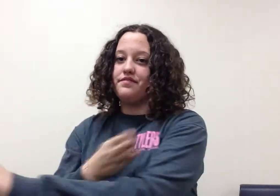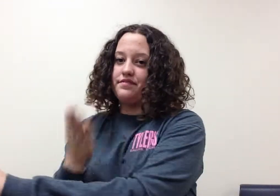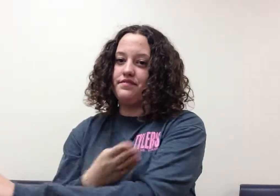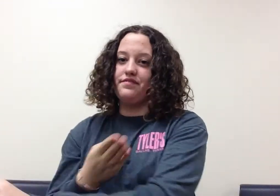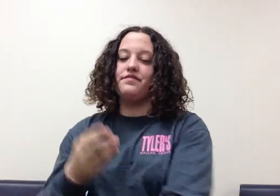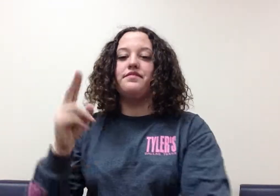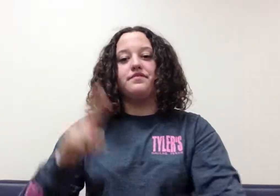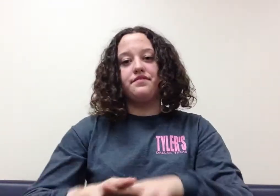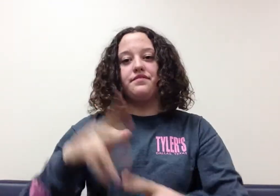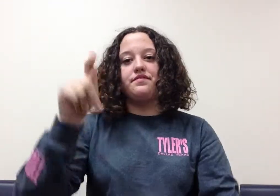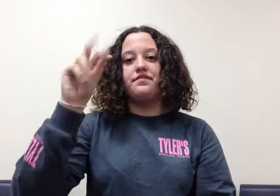sitting in the park together.